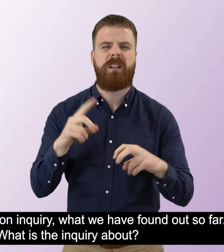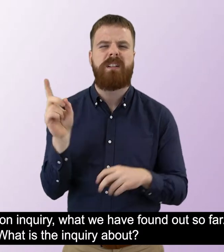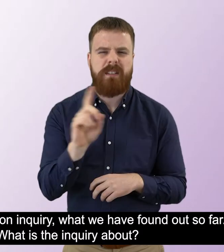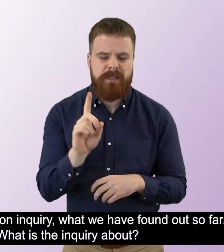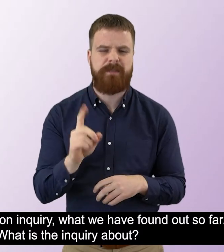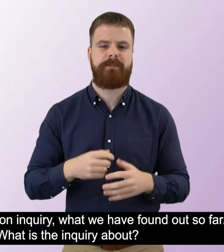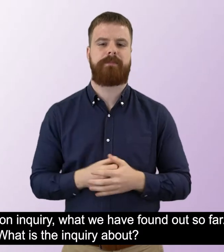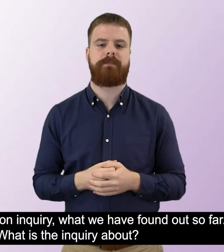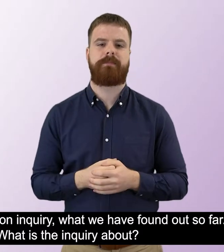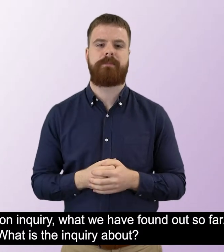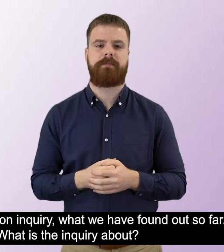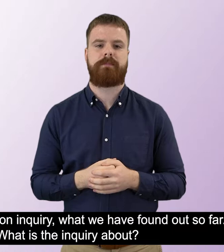What is the inquiry about?